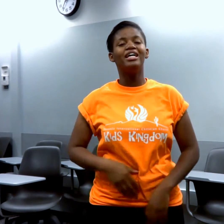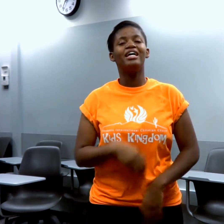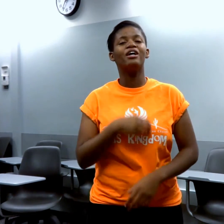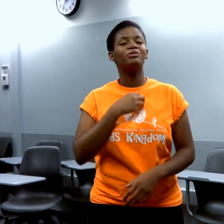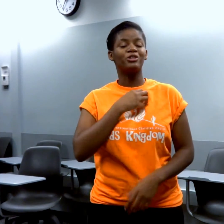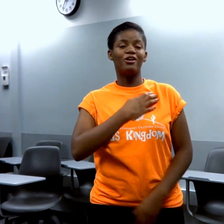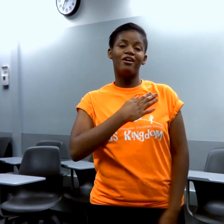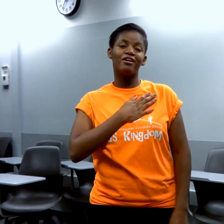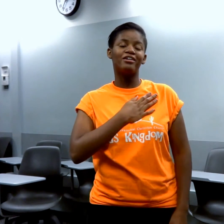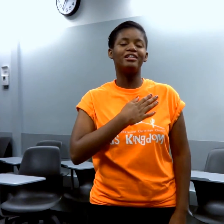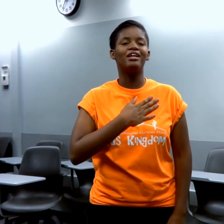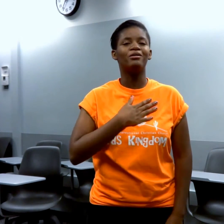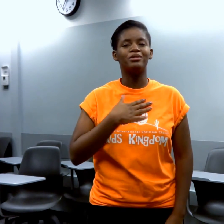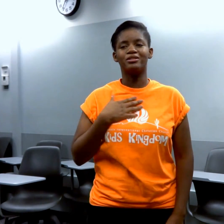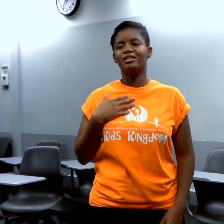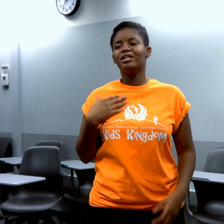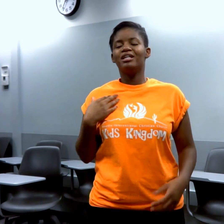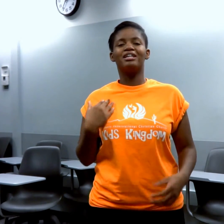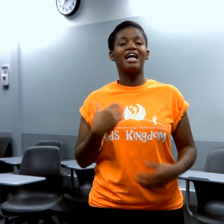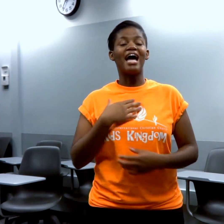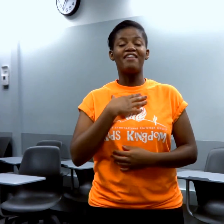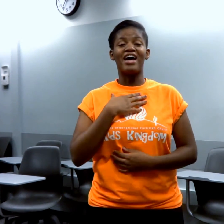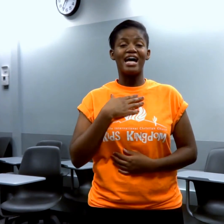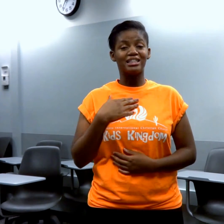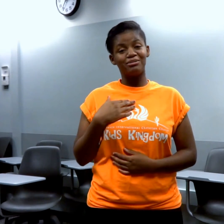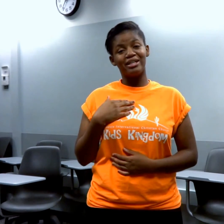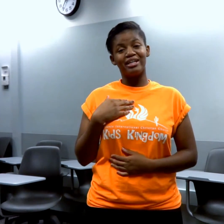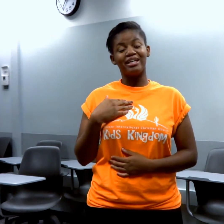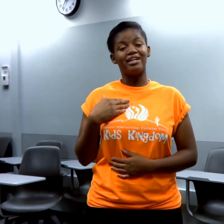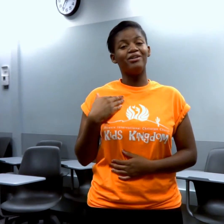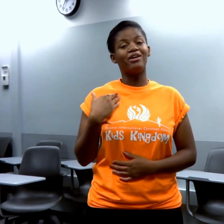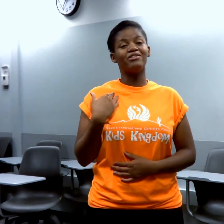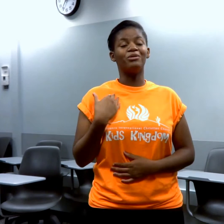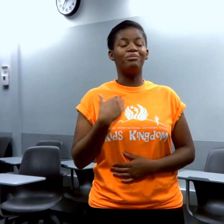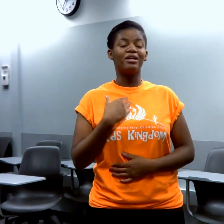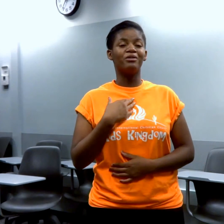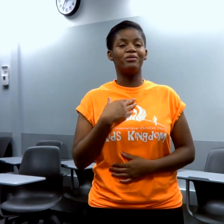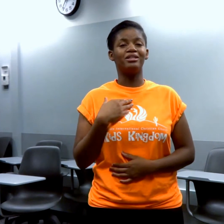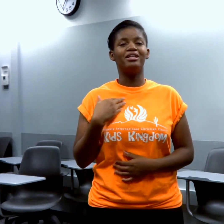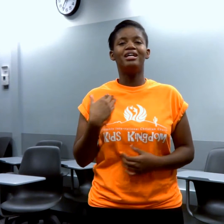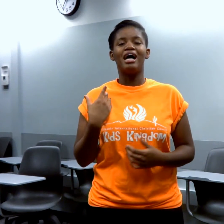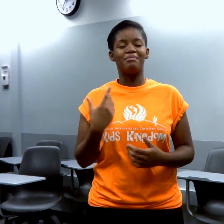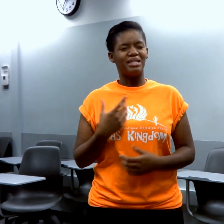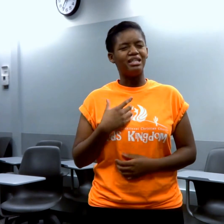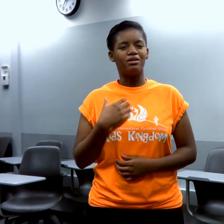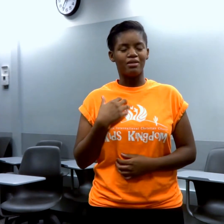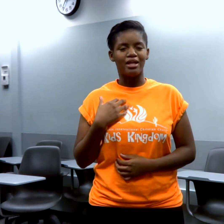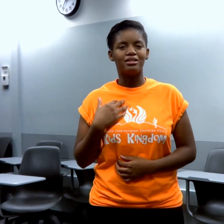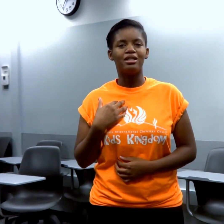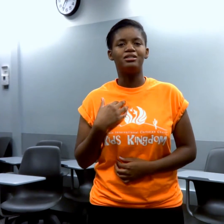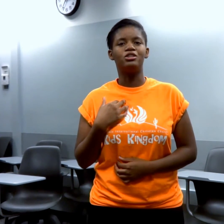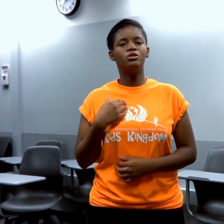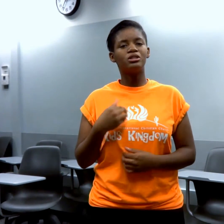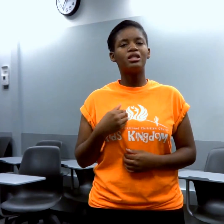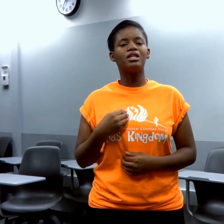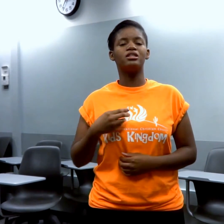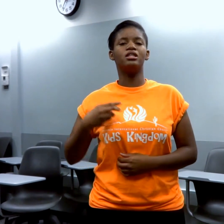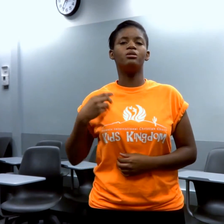It helps your heart. It helps your, like, I have asthma and I know I feel better when I'm eating right. And juicing is a good